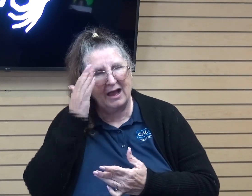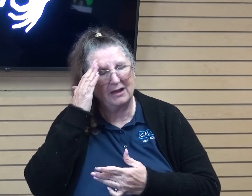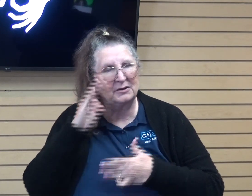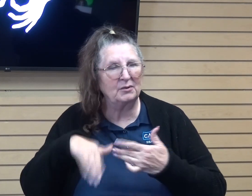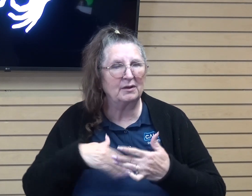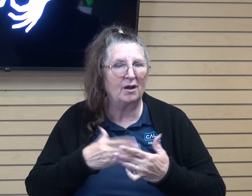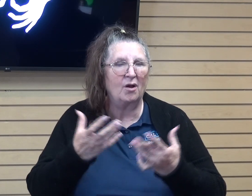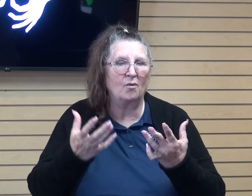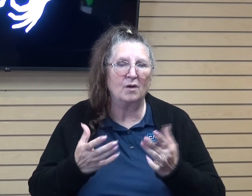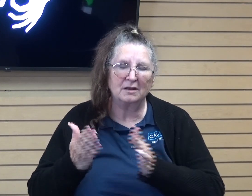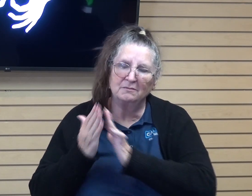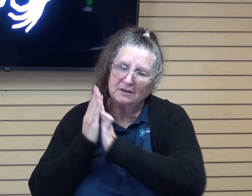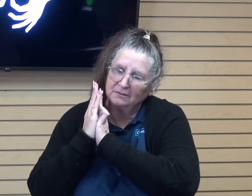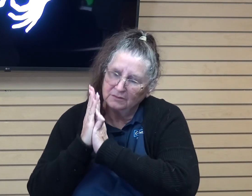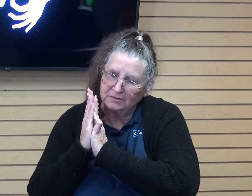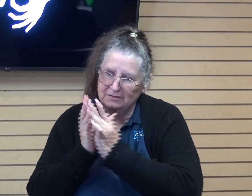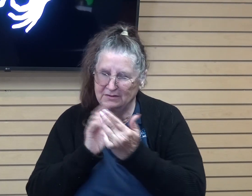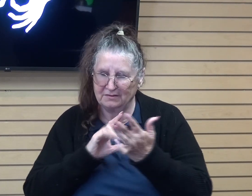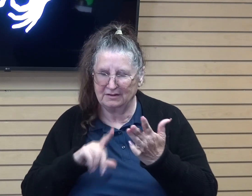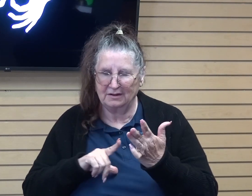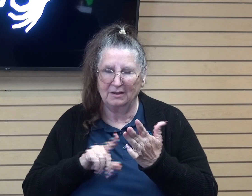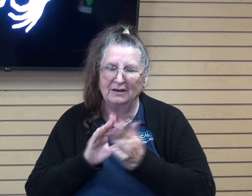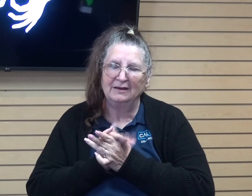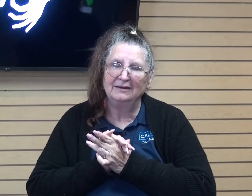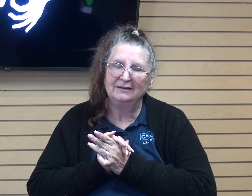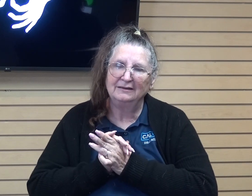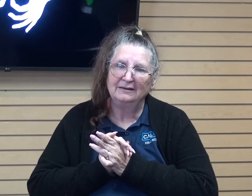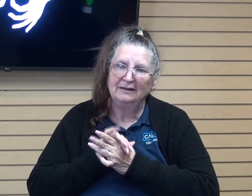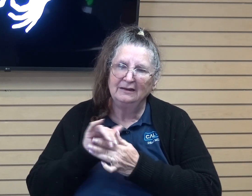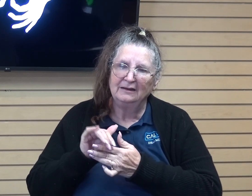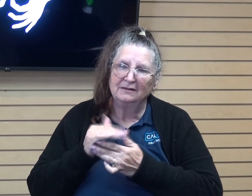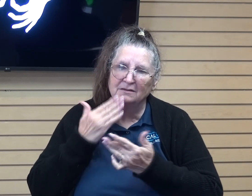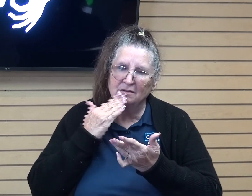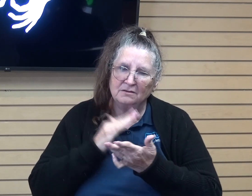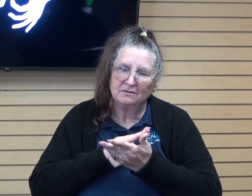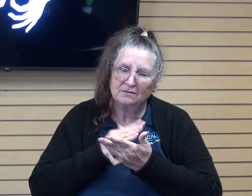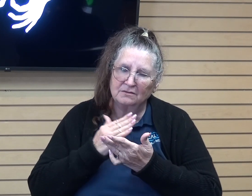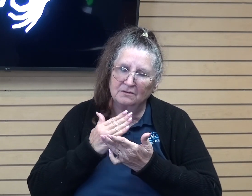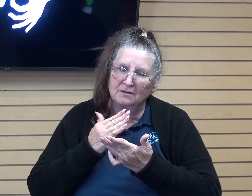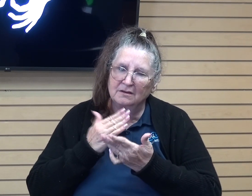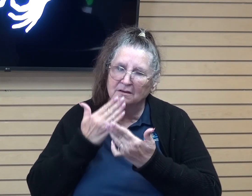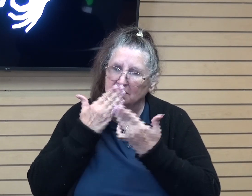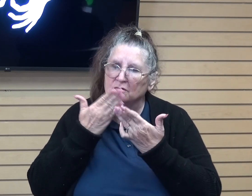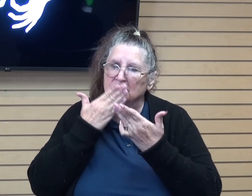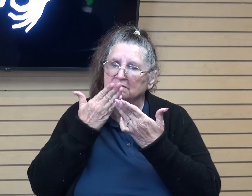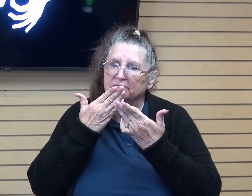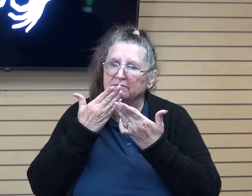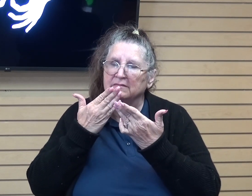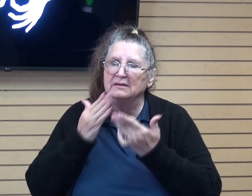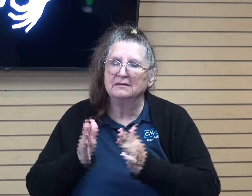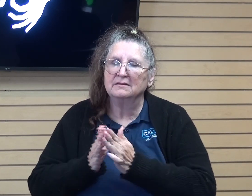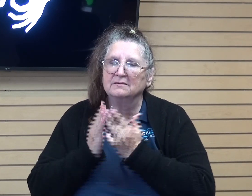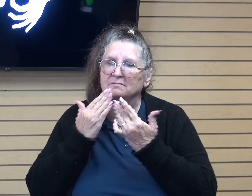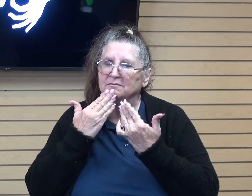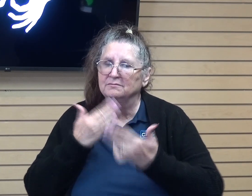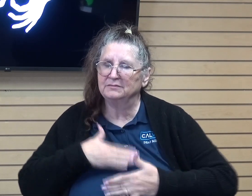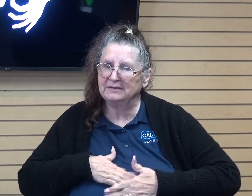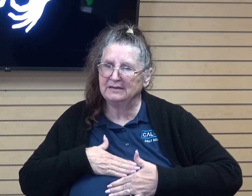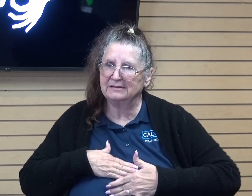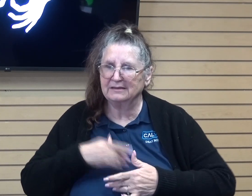to be closer to the Lord and just to be that well-pleasing aroma to him with our attitudes and our actions. So I'm going to